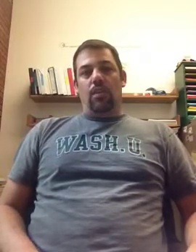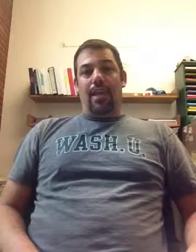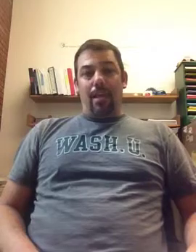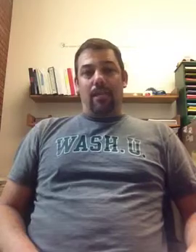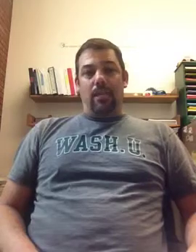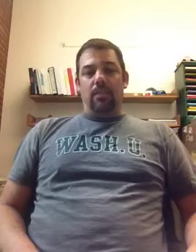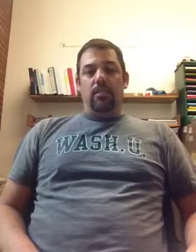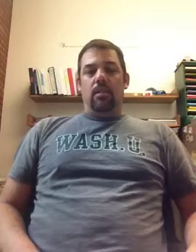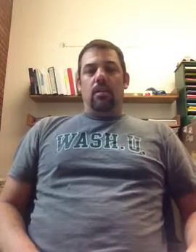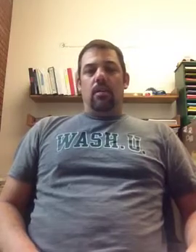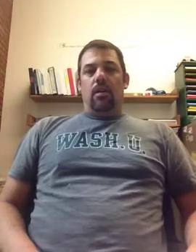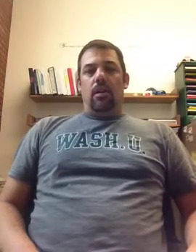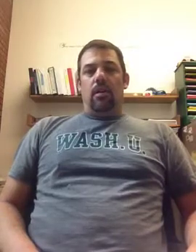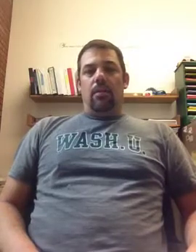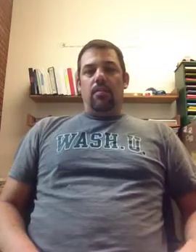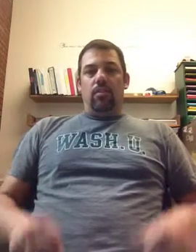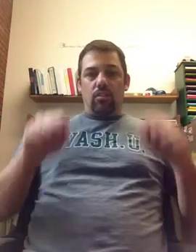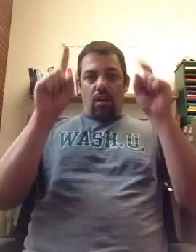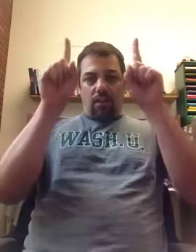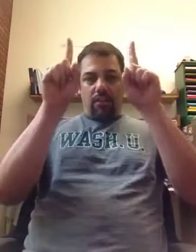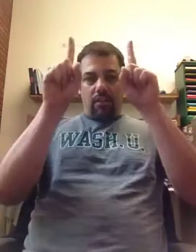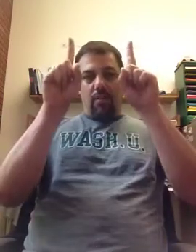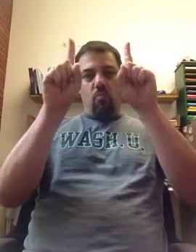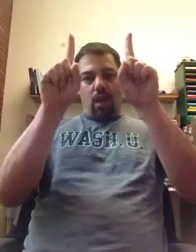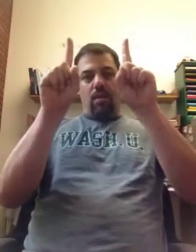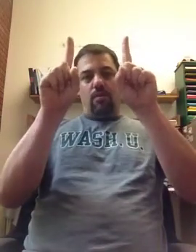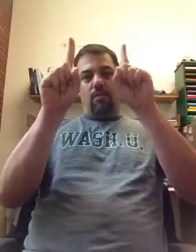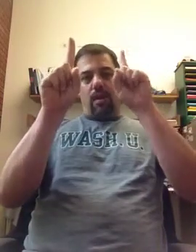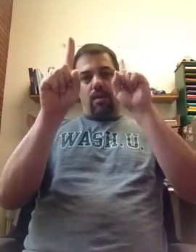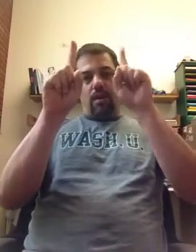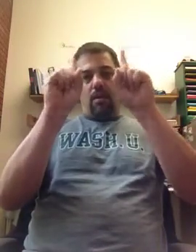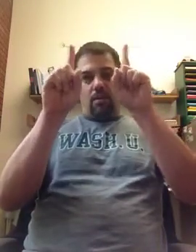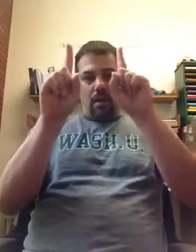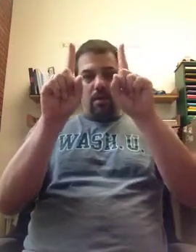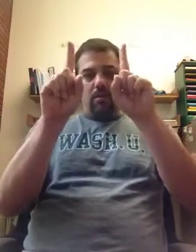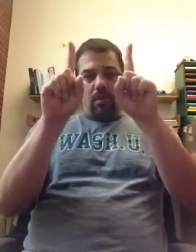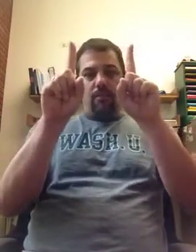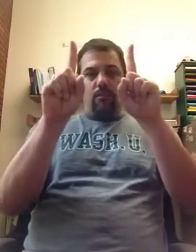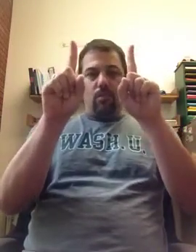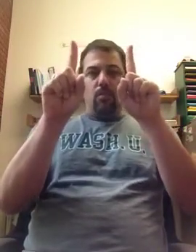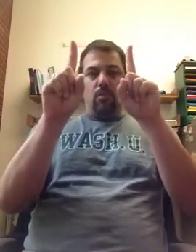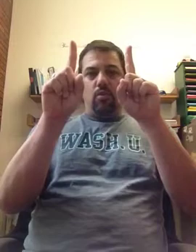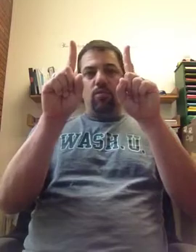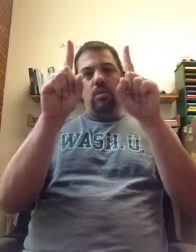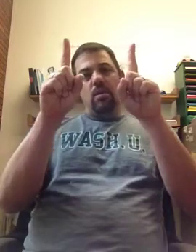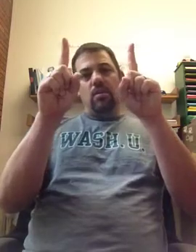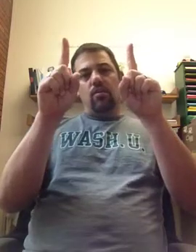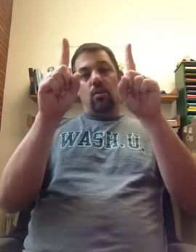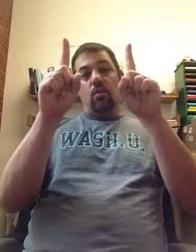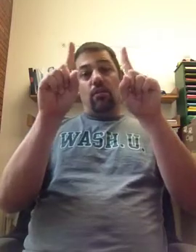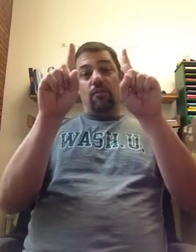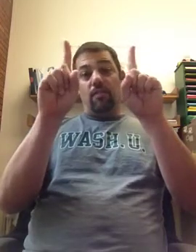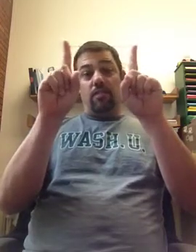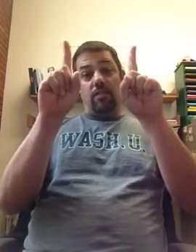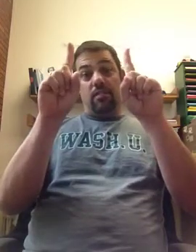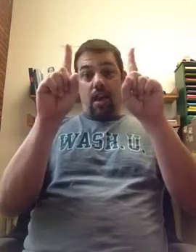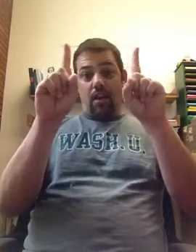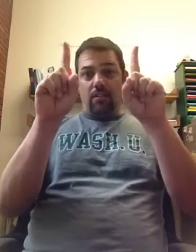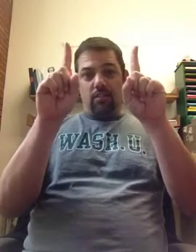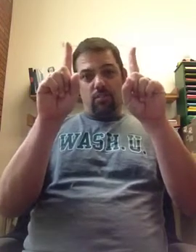gametes. It's going to start off the same way. We've got a homologous pair of chromosomes. So if this is guys, these